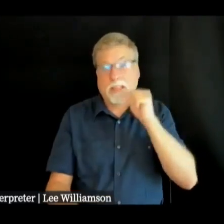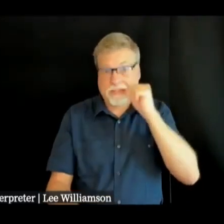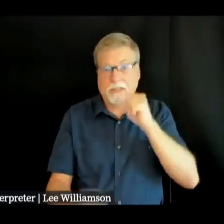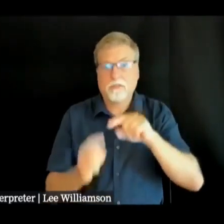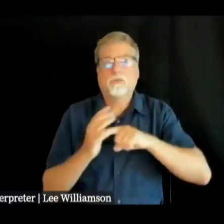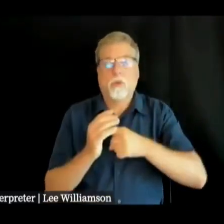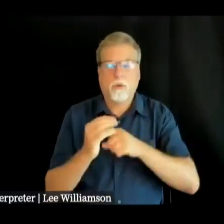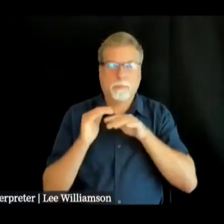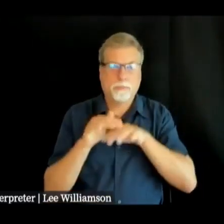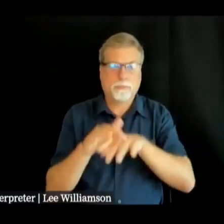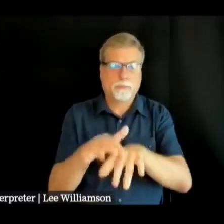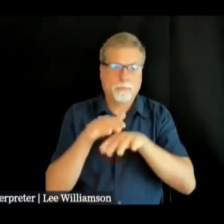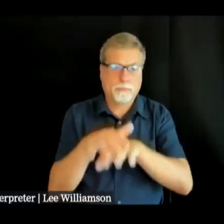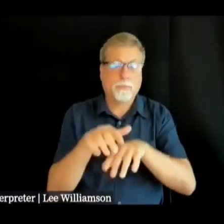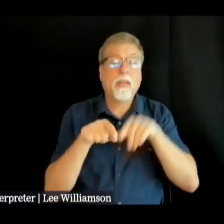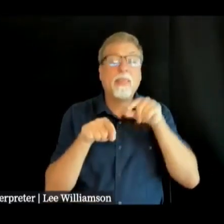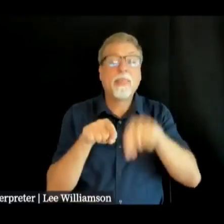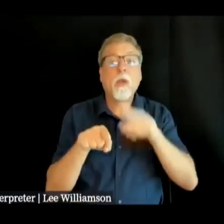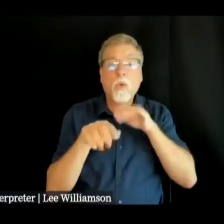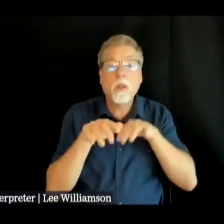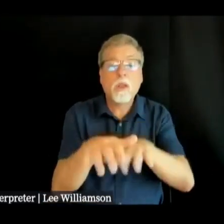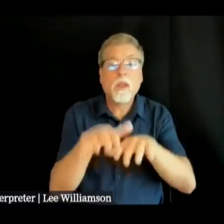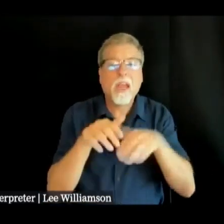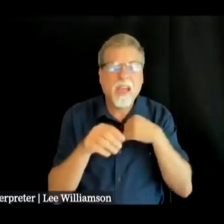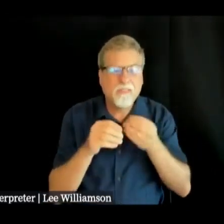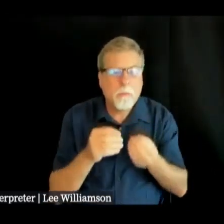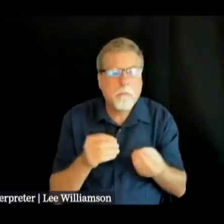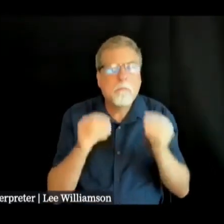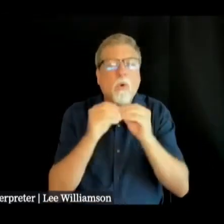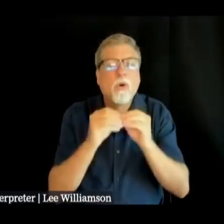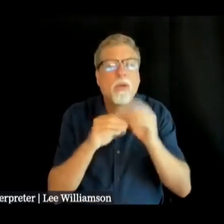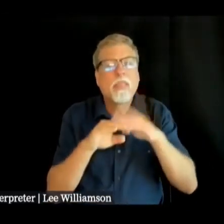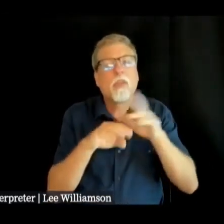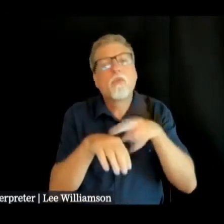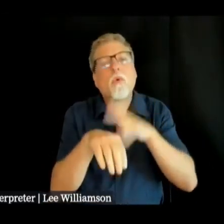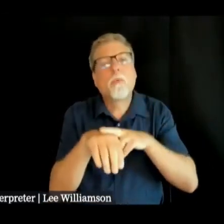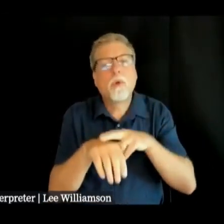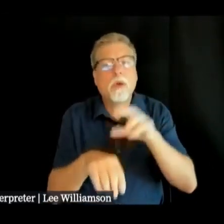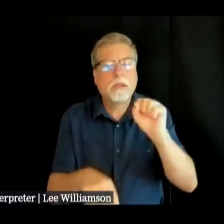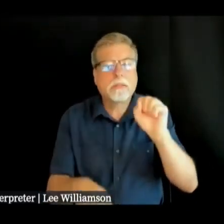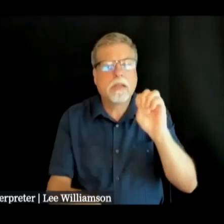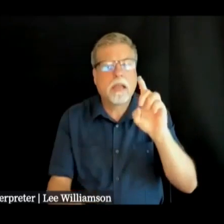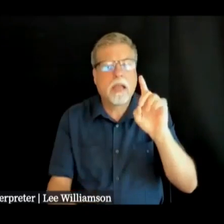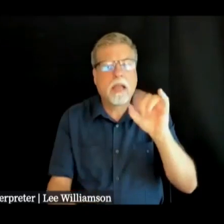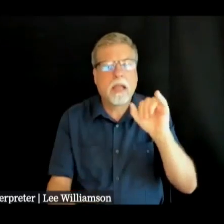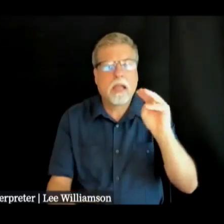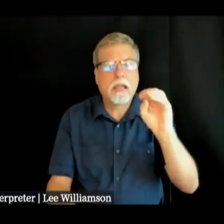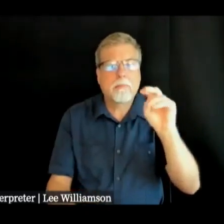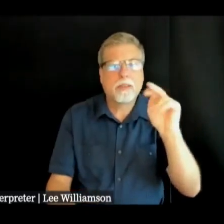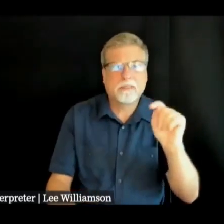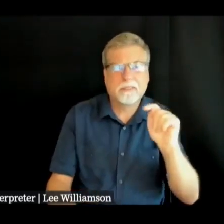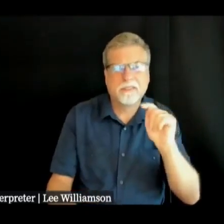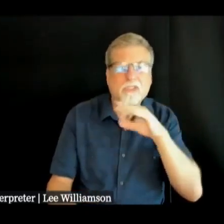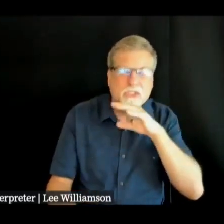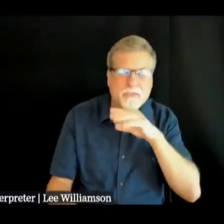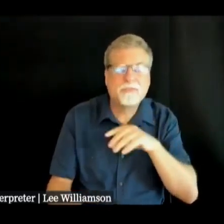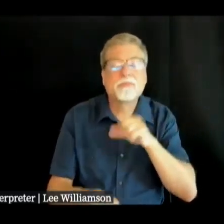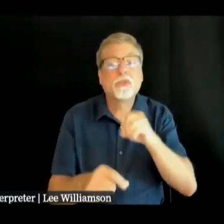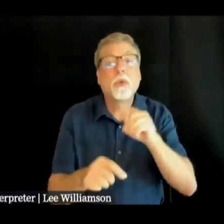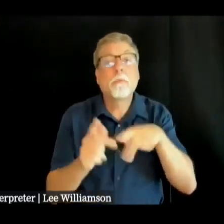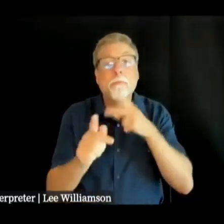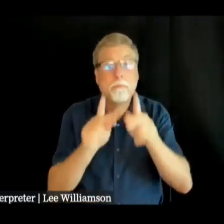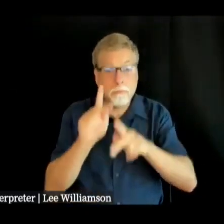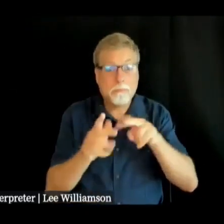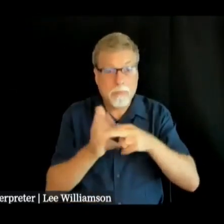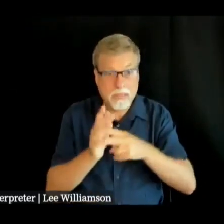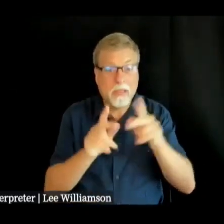it's going to have elevated levels of sediment and so those customers who have water now and will get water in the